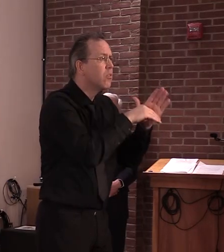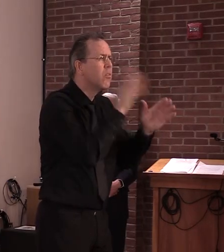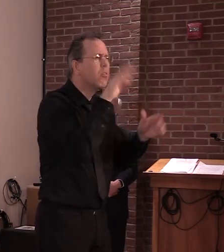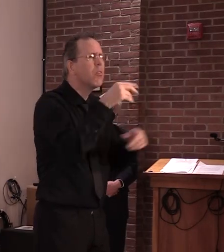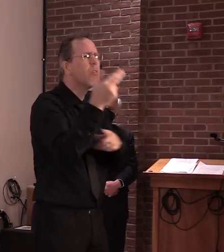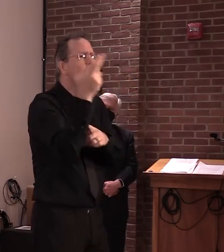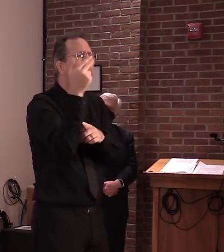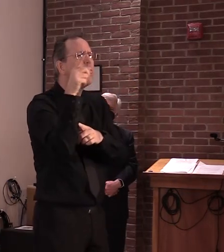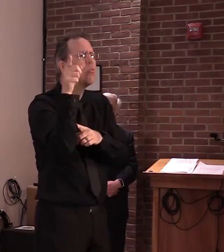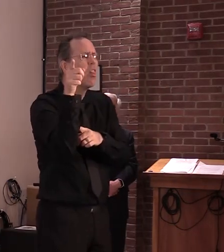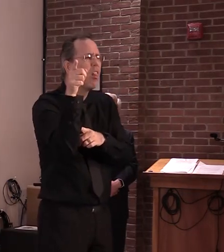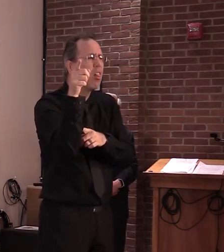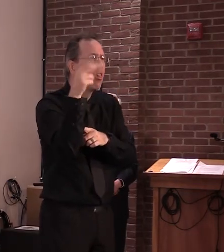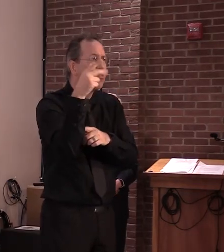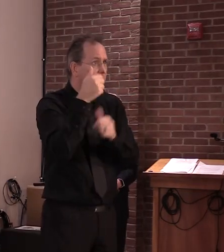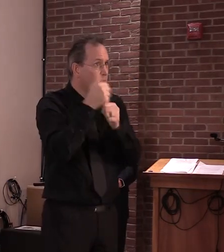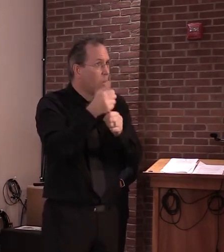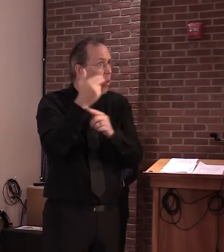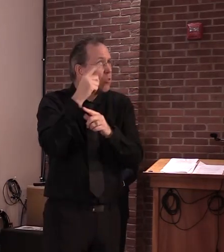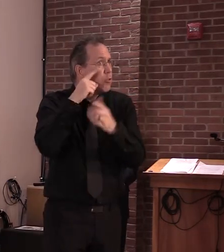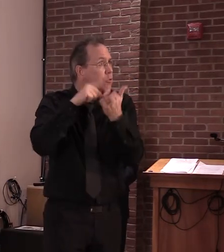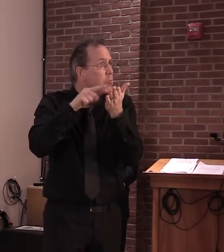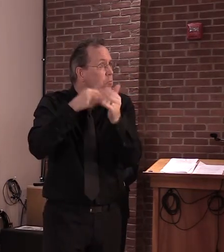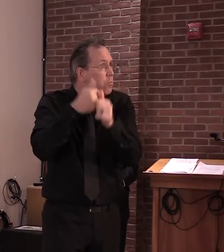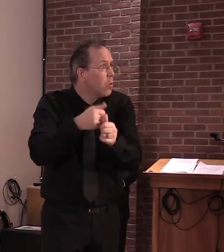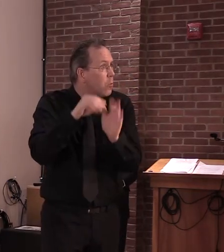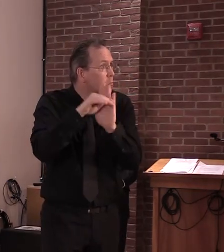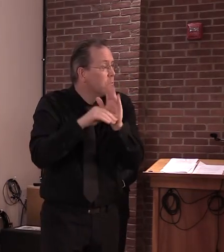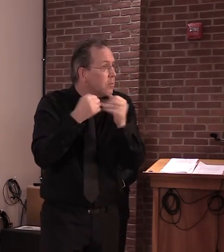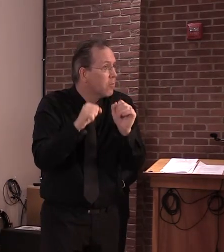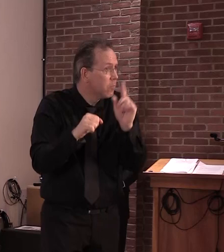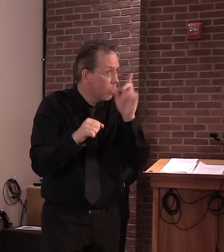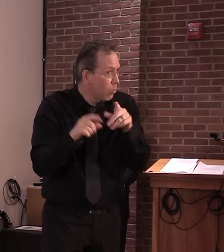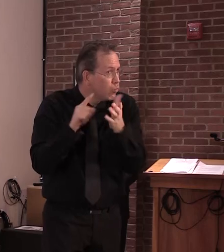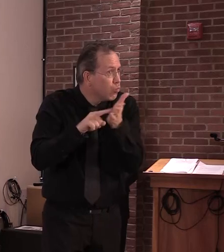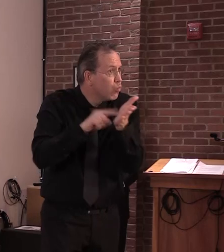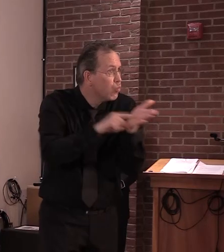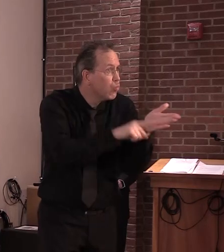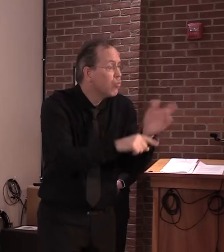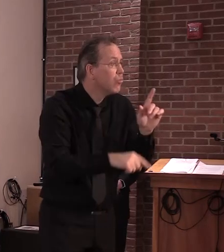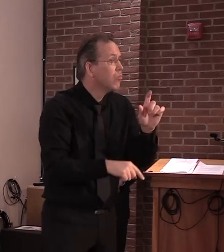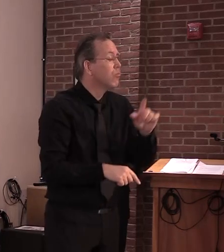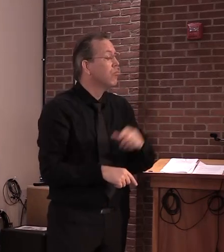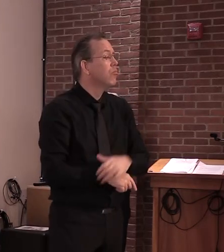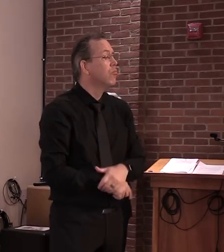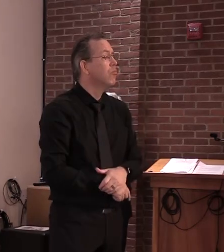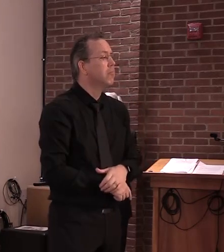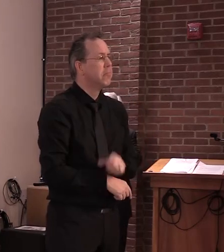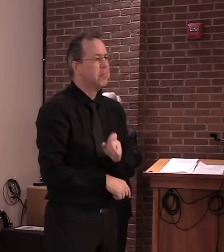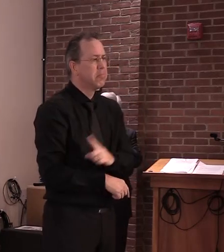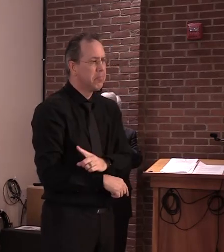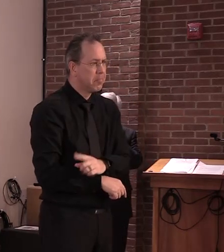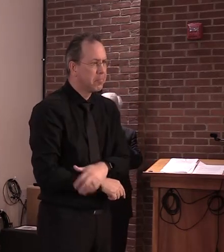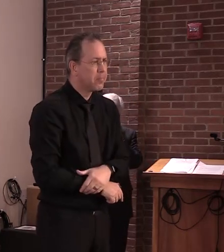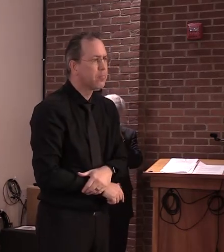Well, again, what we're asking is for each individual business and sector to come up with their own plans that they